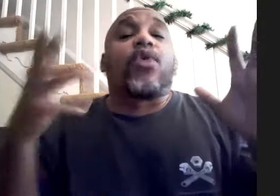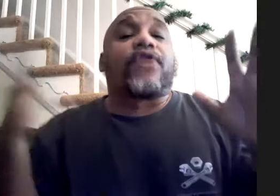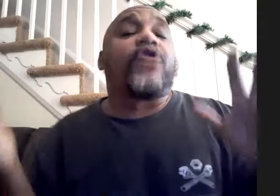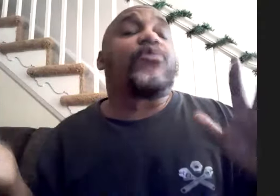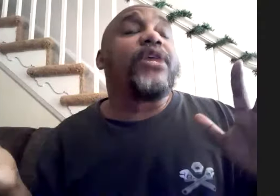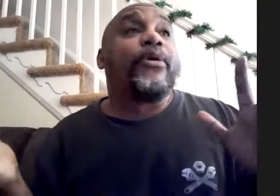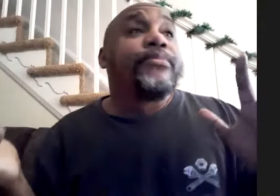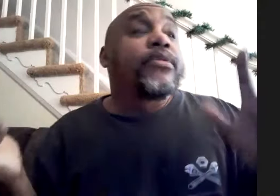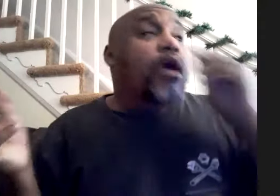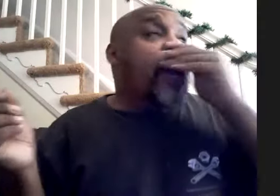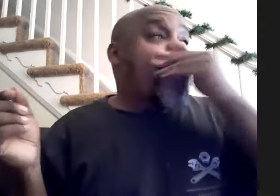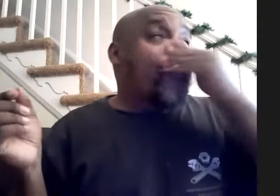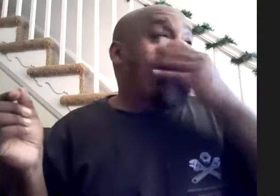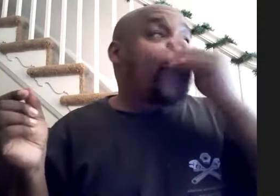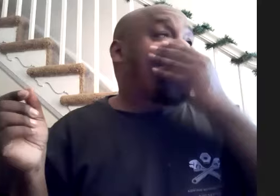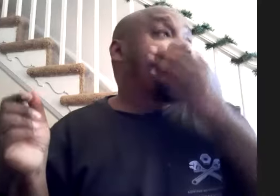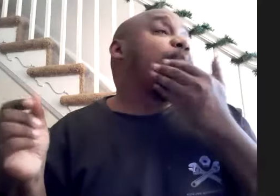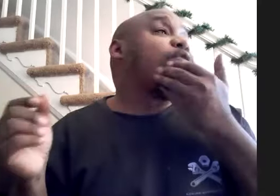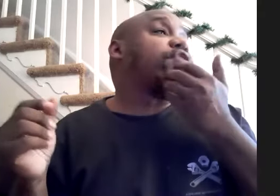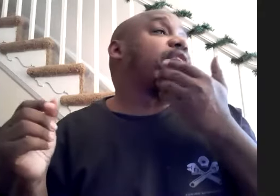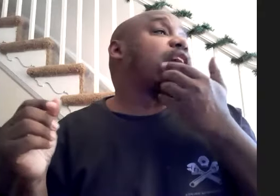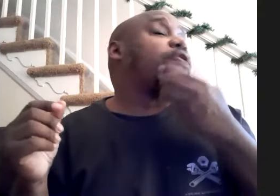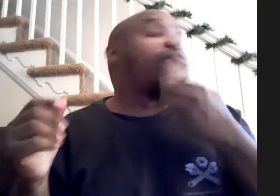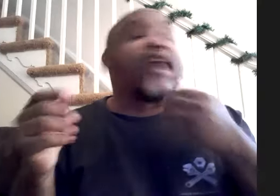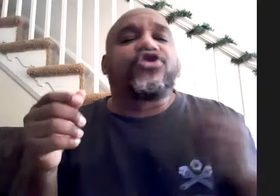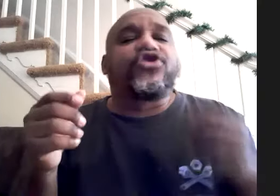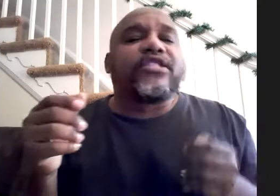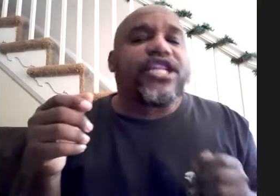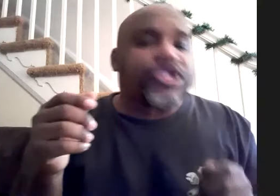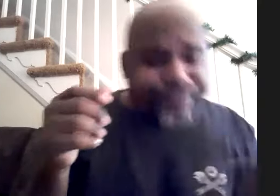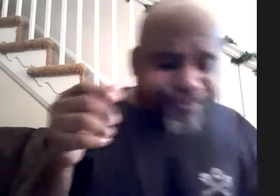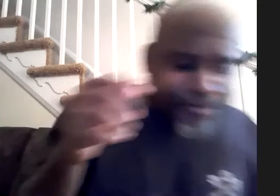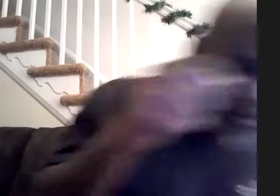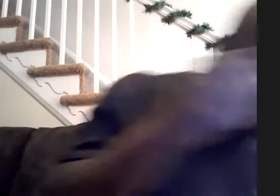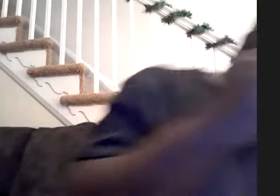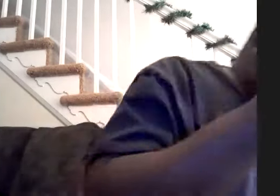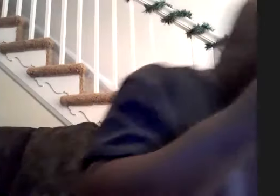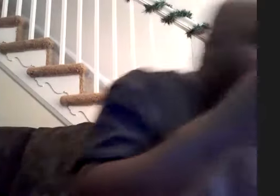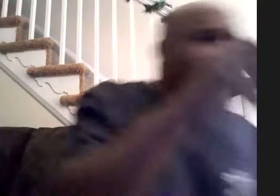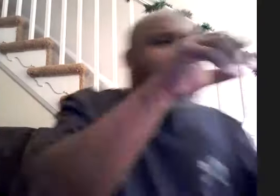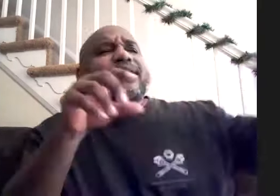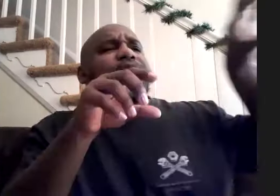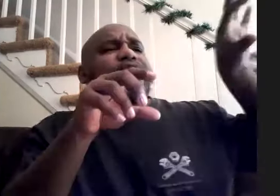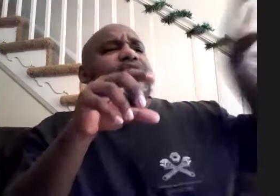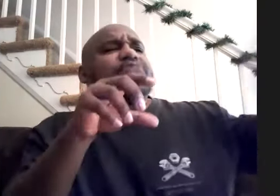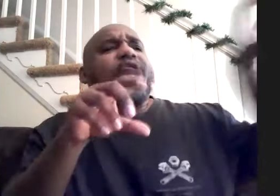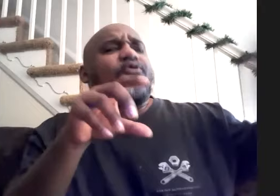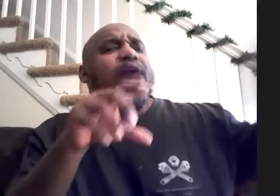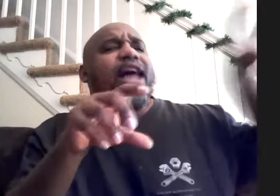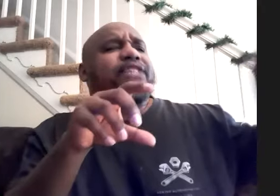for other people and one of them for example is a thing i call found in translation where i take something from say a rock